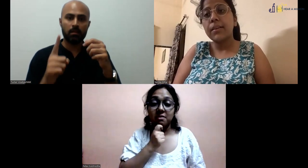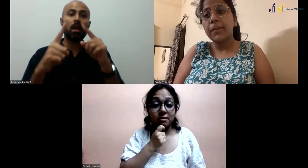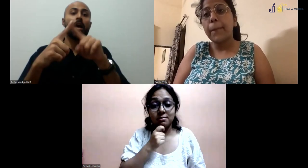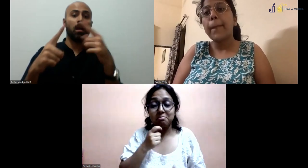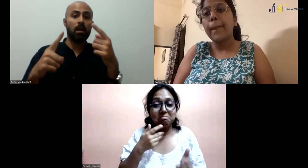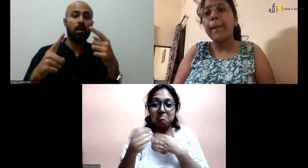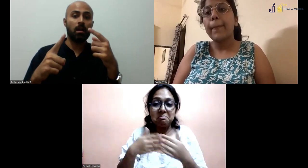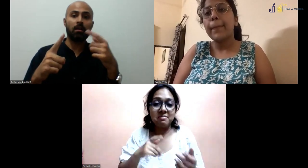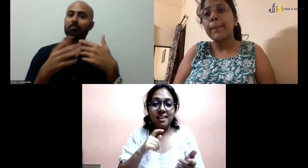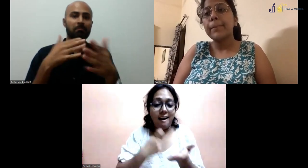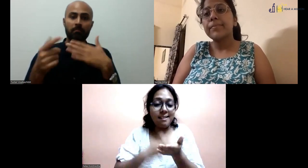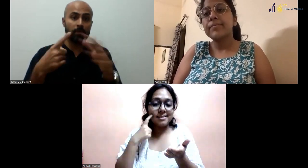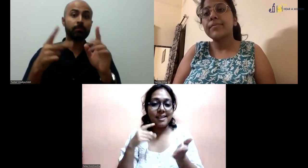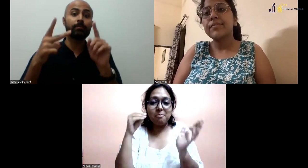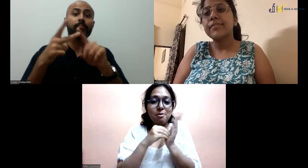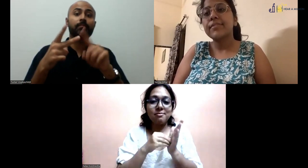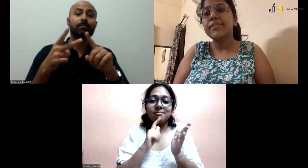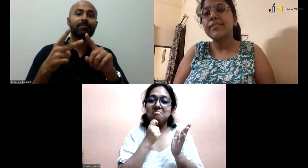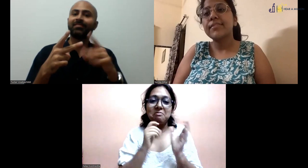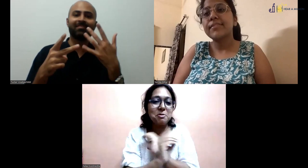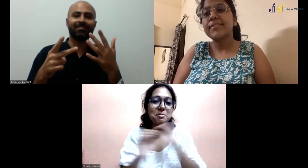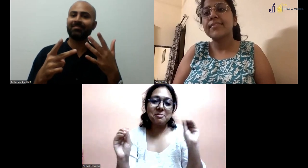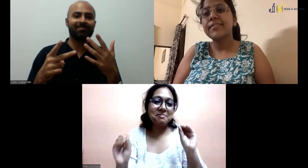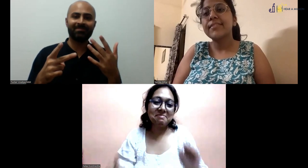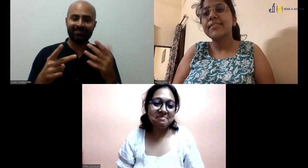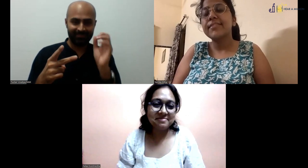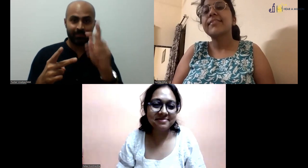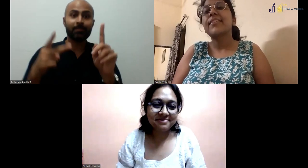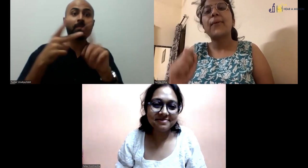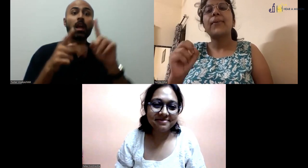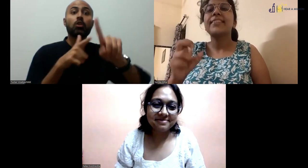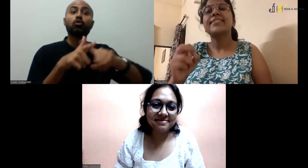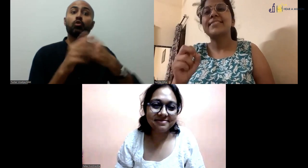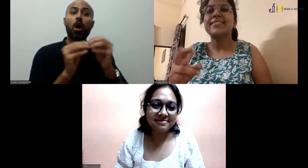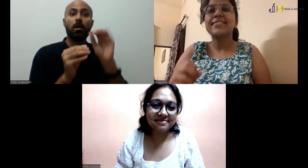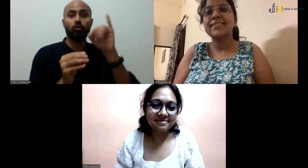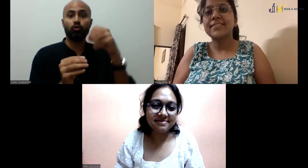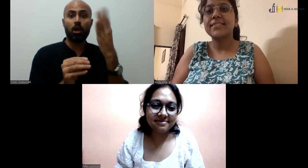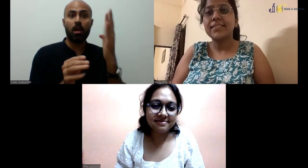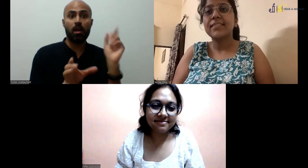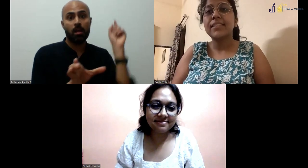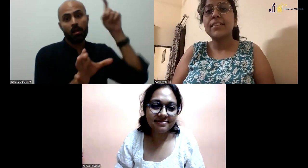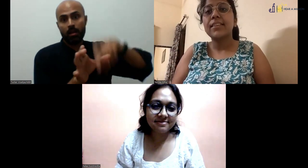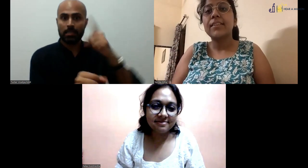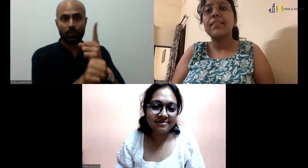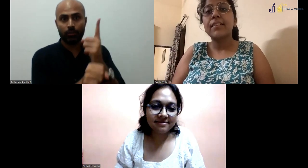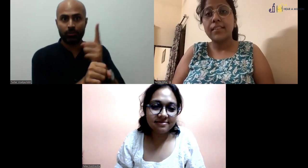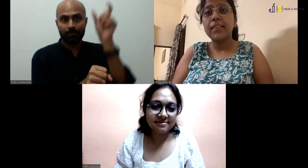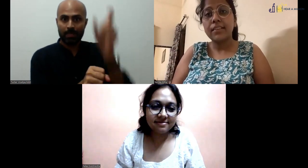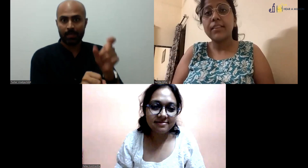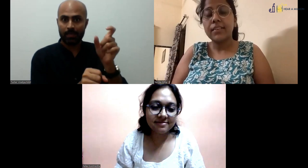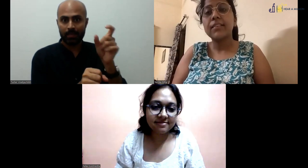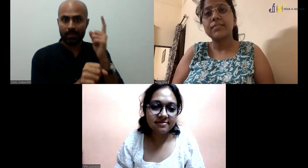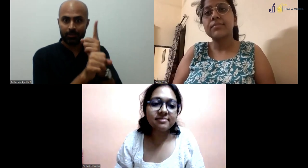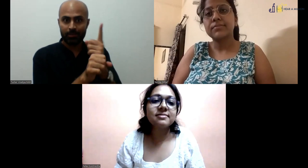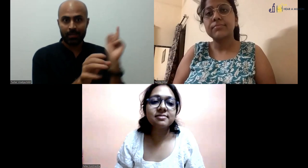need to have a 50% aggregate. Age doesn't matter here. So yeah, age is not mentioned. And also,